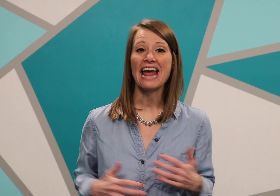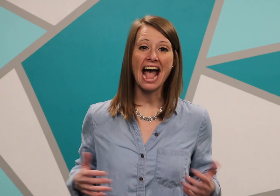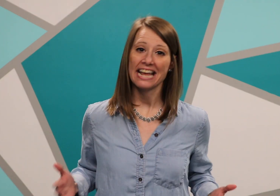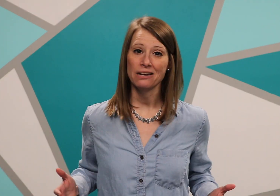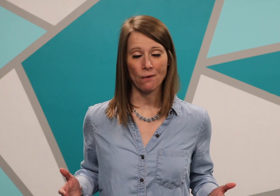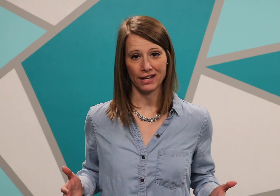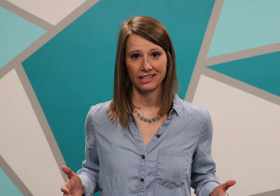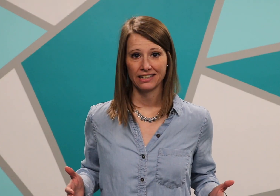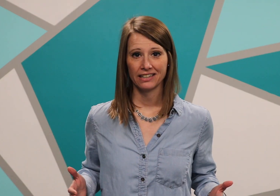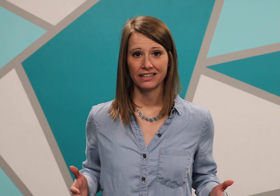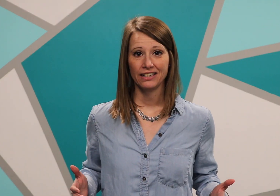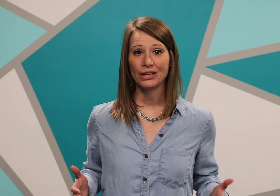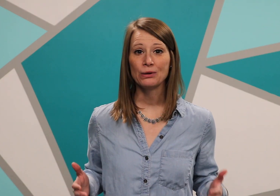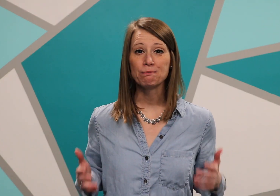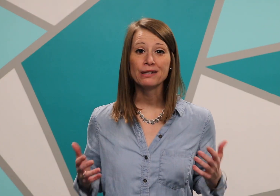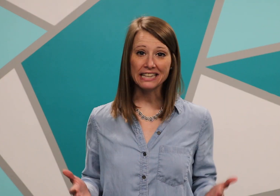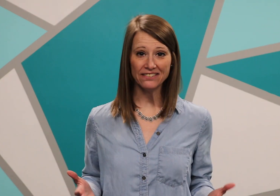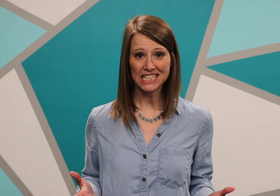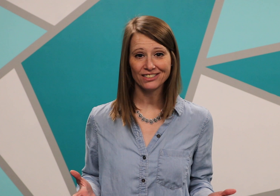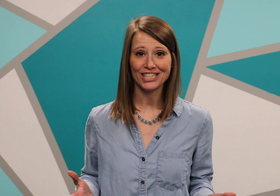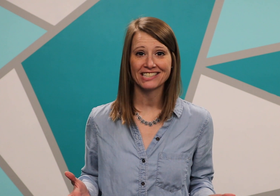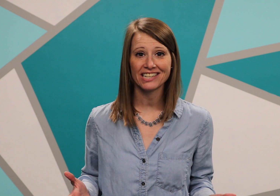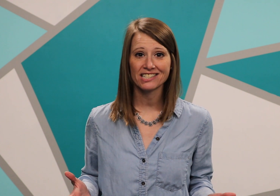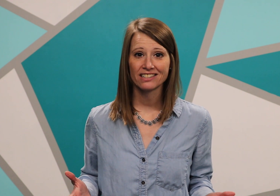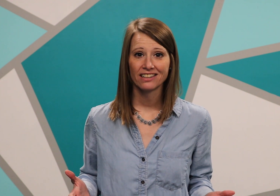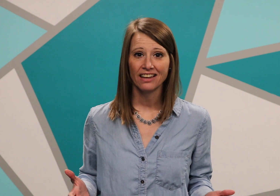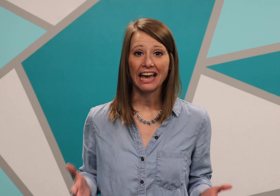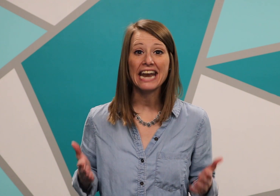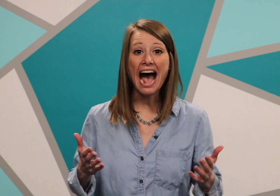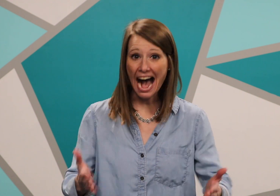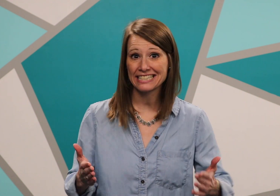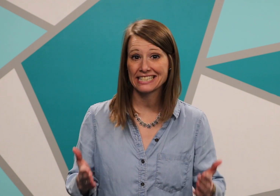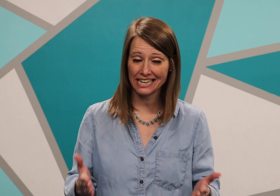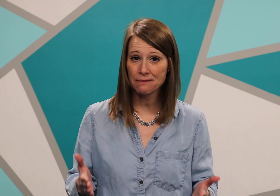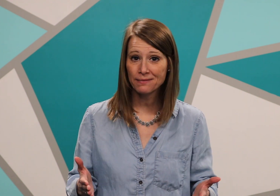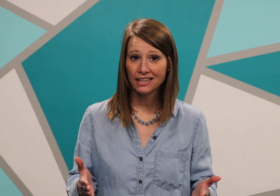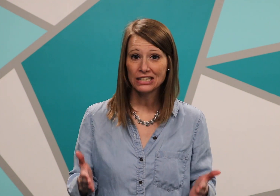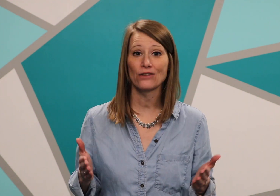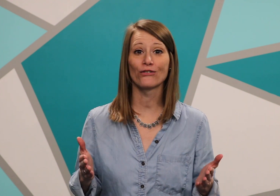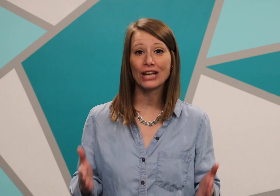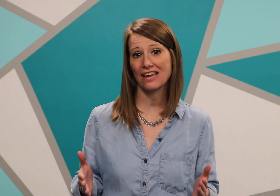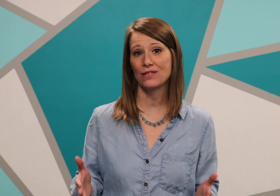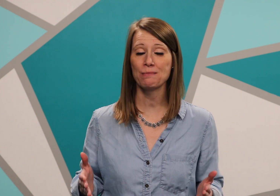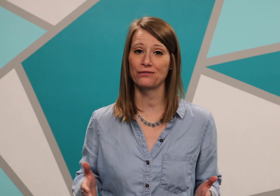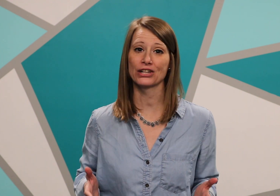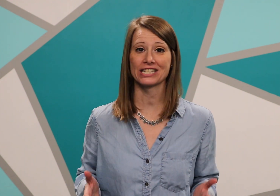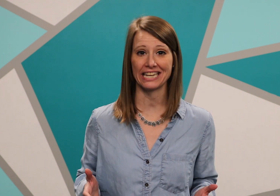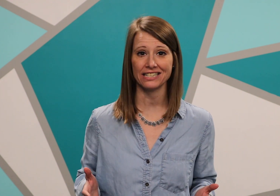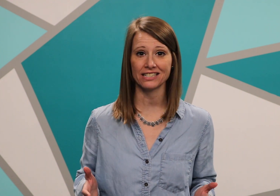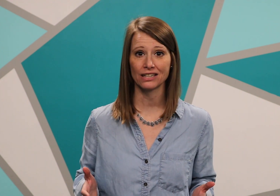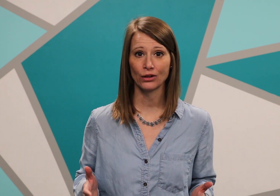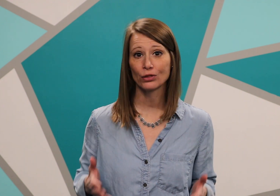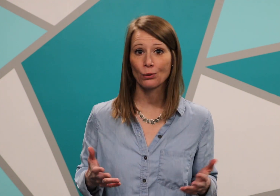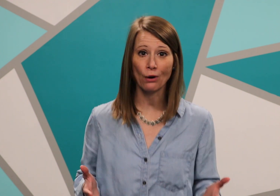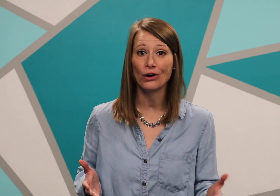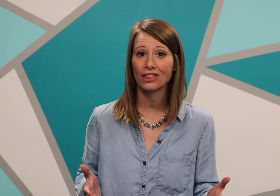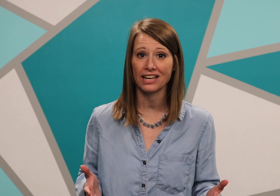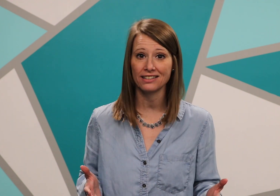anyone who believes in Jesus and asks Him to forgive them of their sins the wrong things